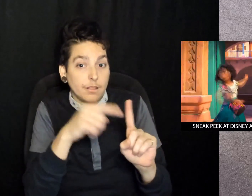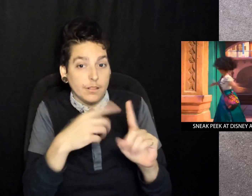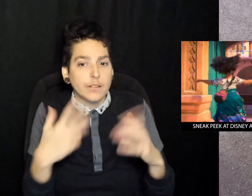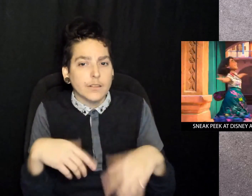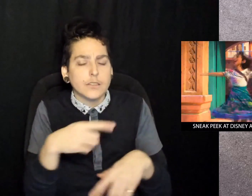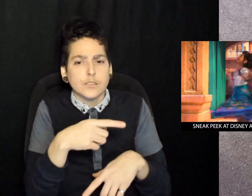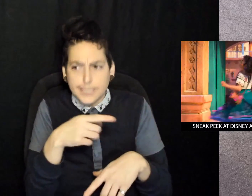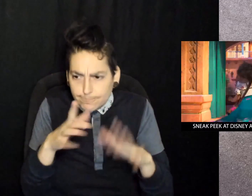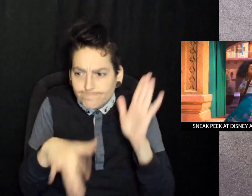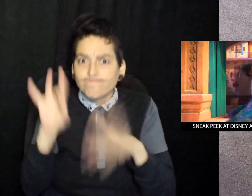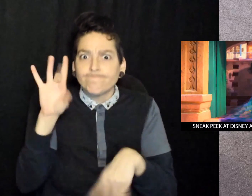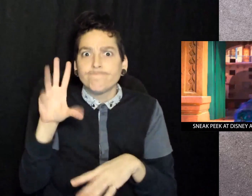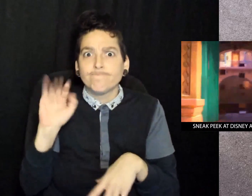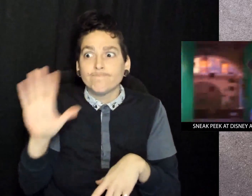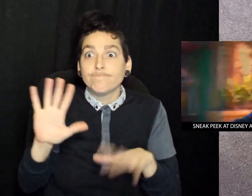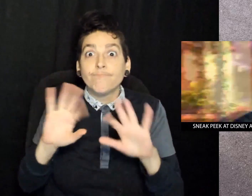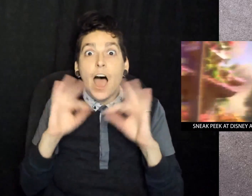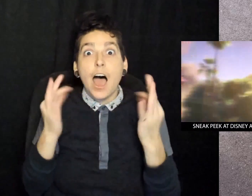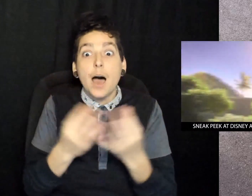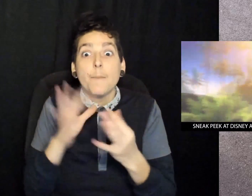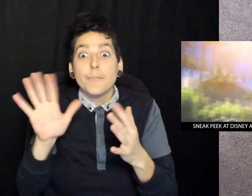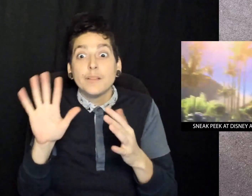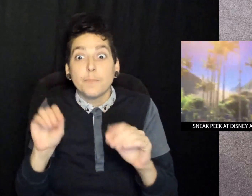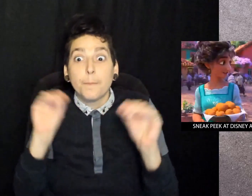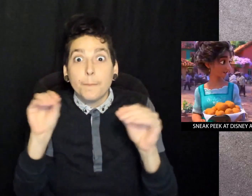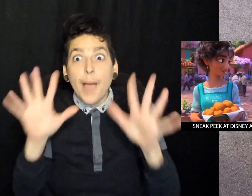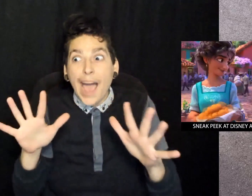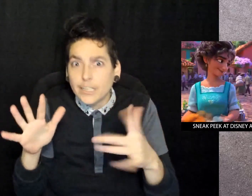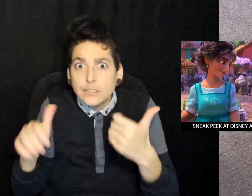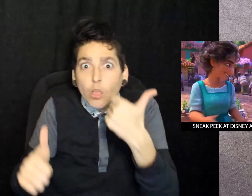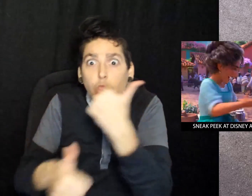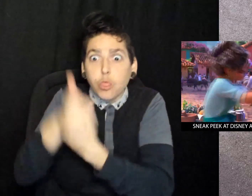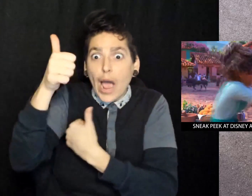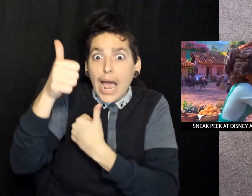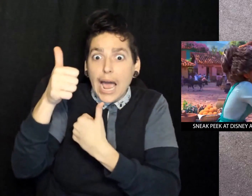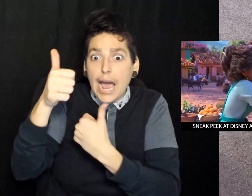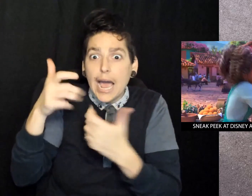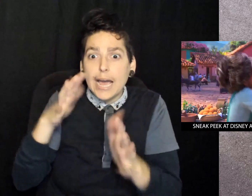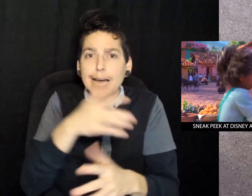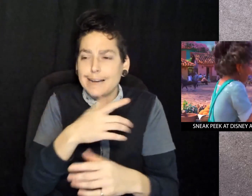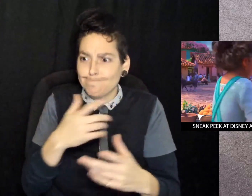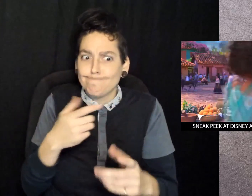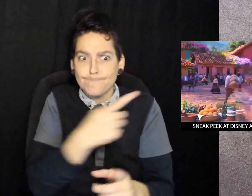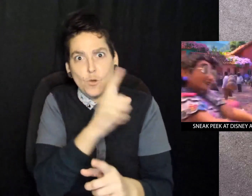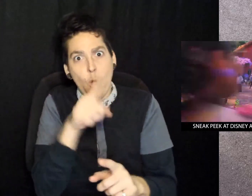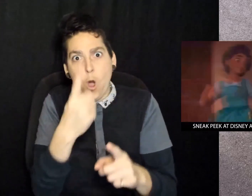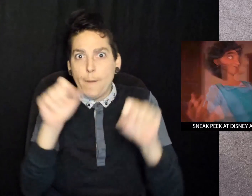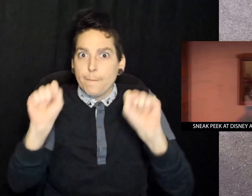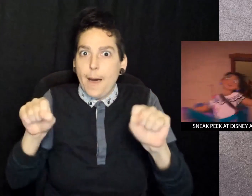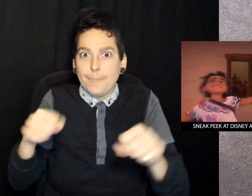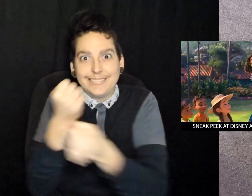But she discovers that the family magic is under threat, and she may be the only one to save it.